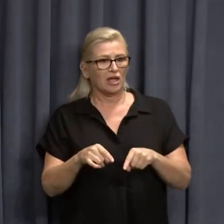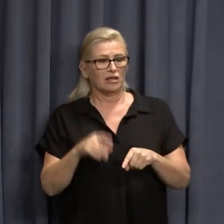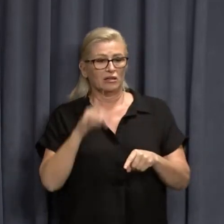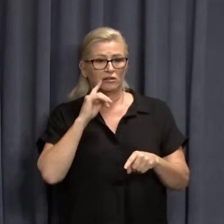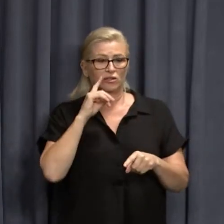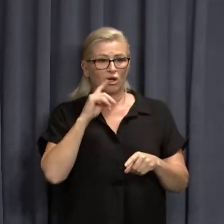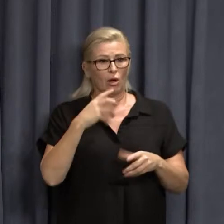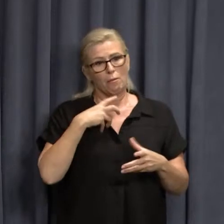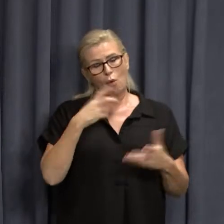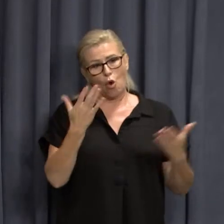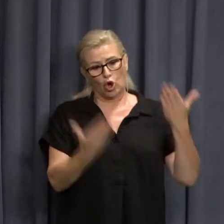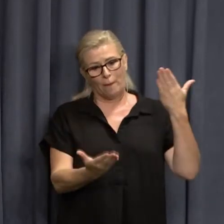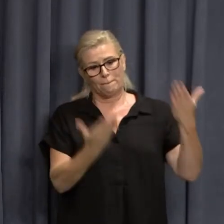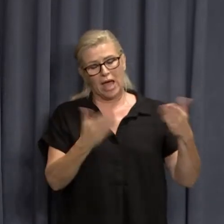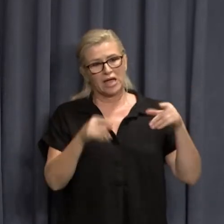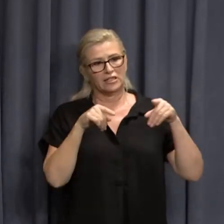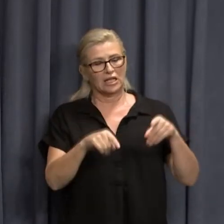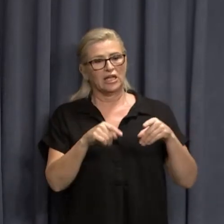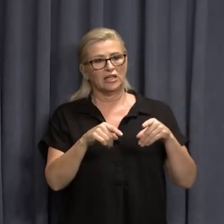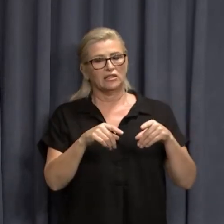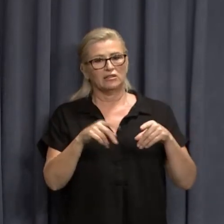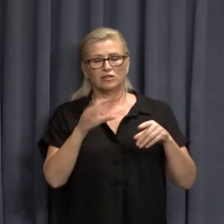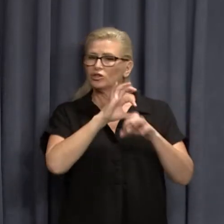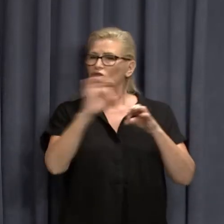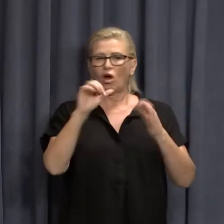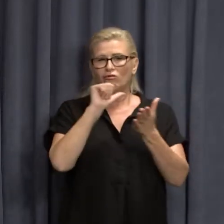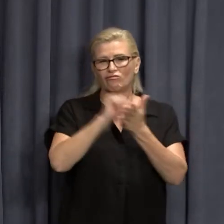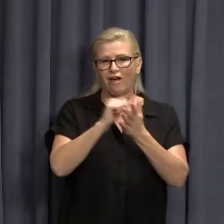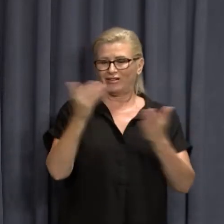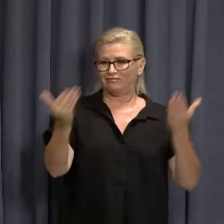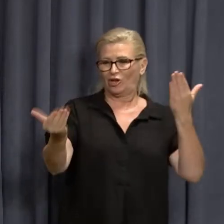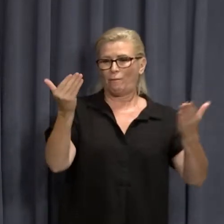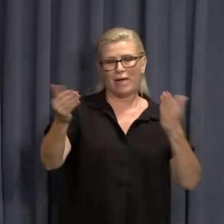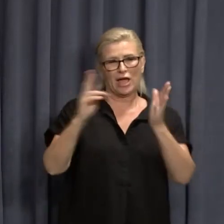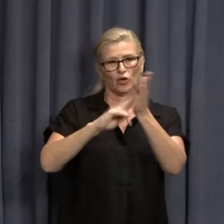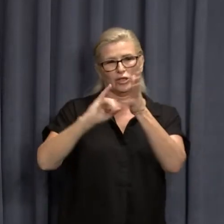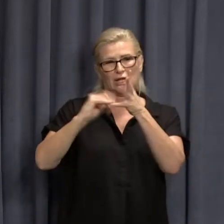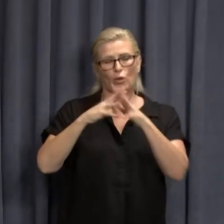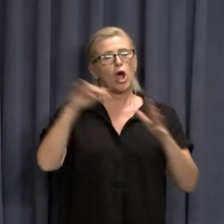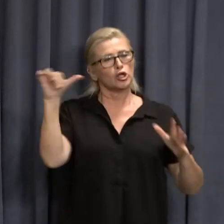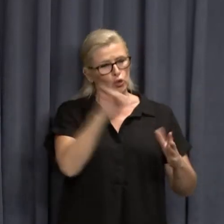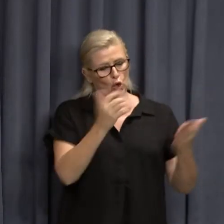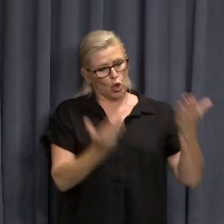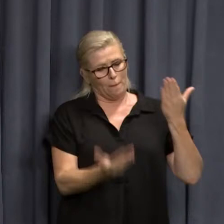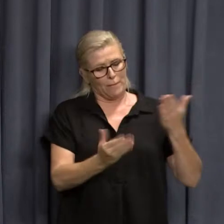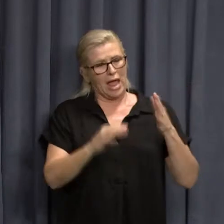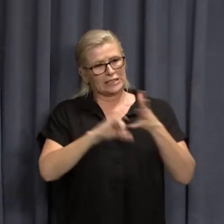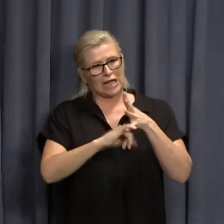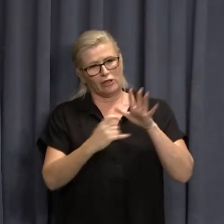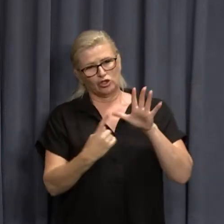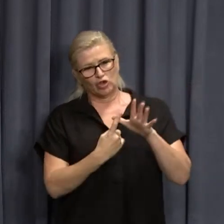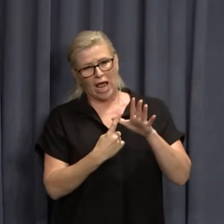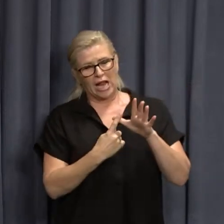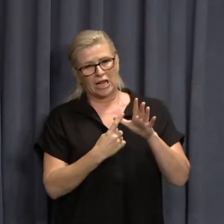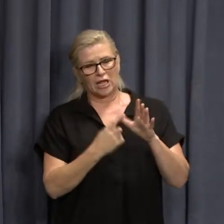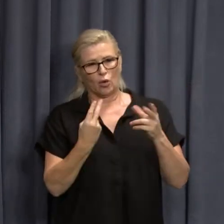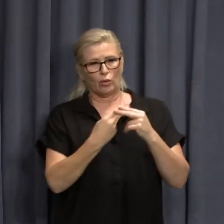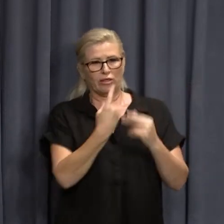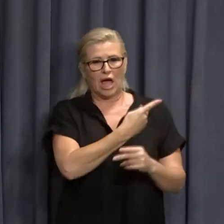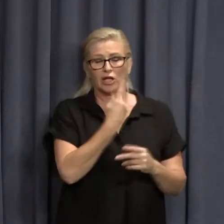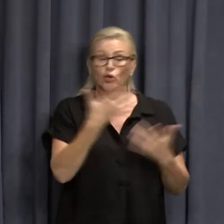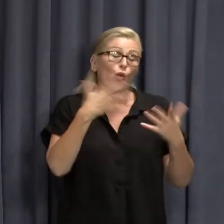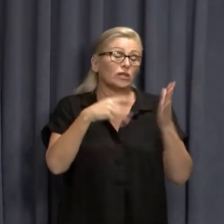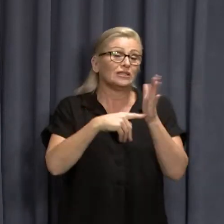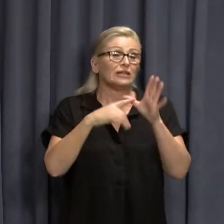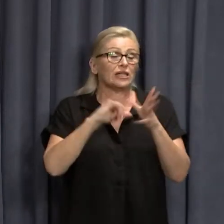comparison to talk about New South Wales tourism industry with WA tourism industry? What people are looking forward to following more of a Tasmania